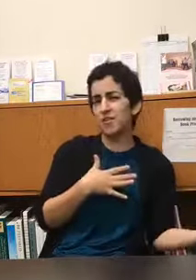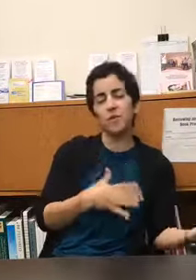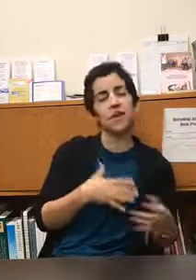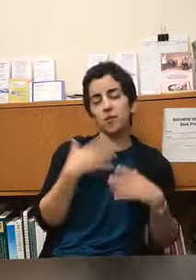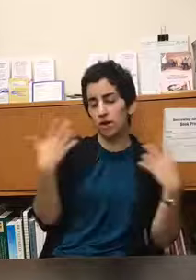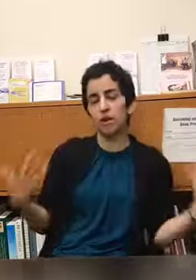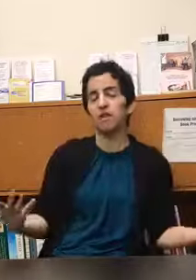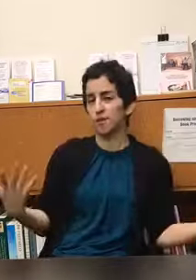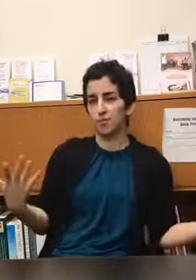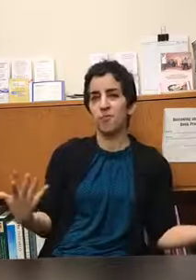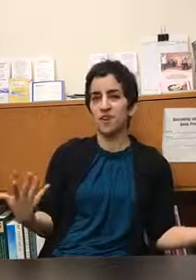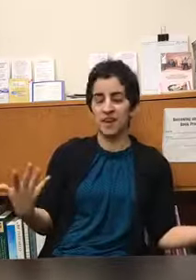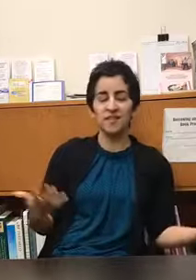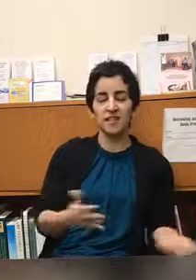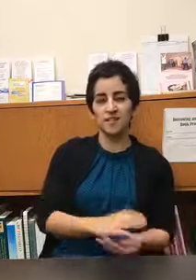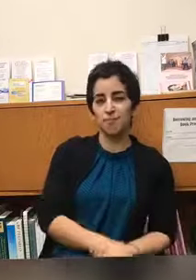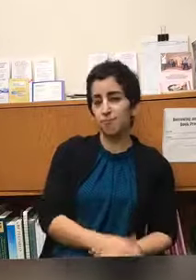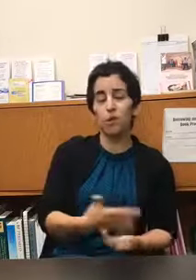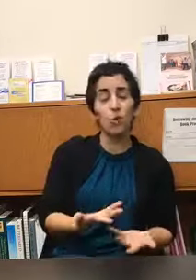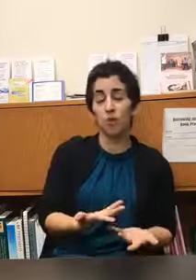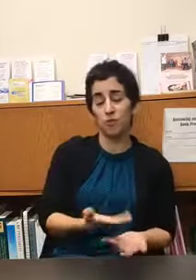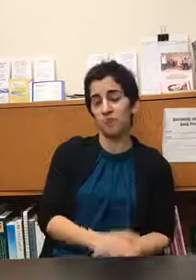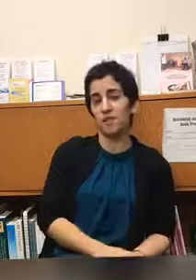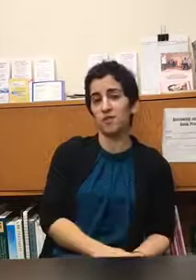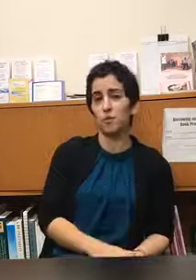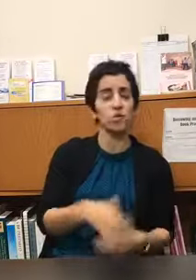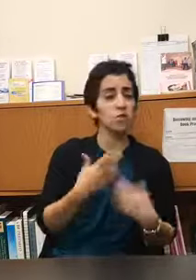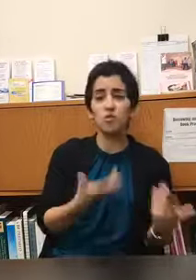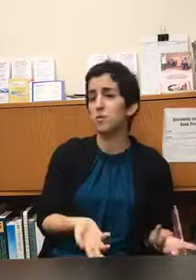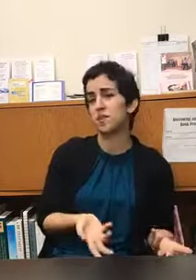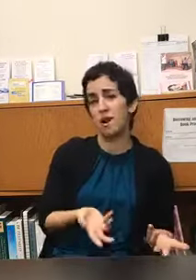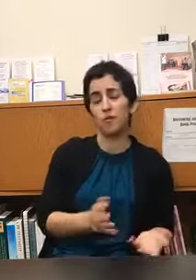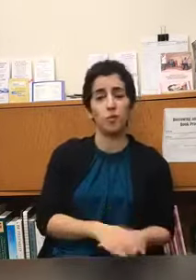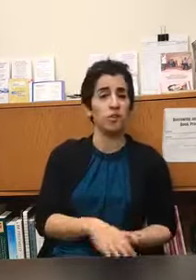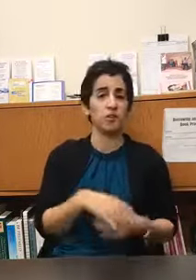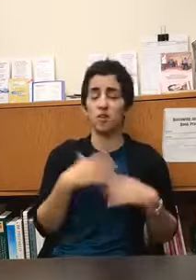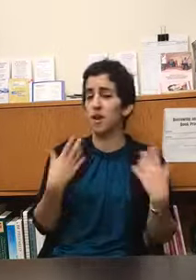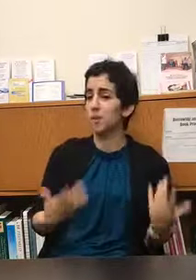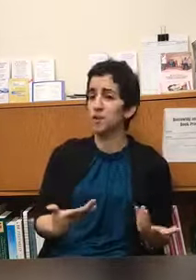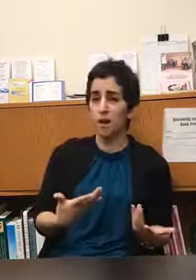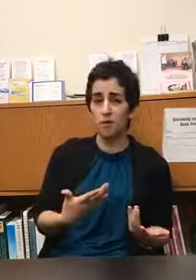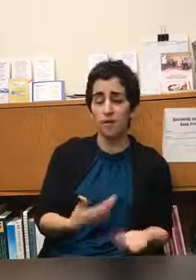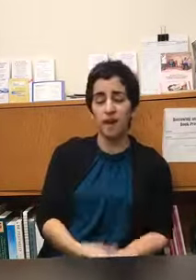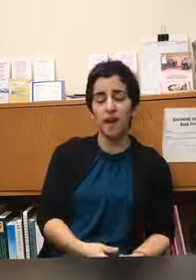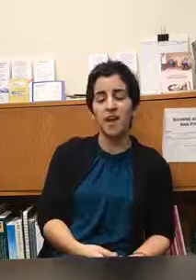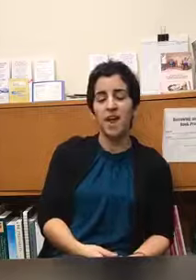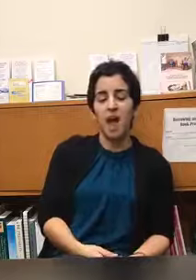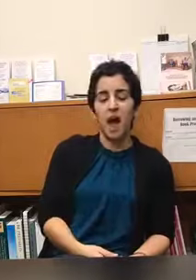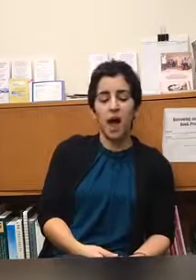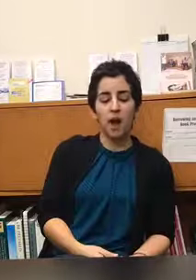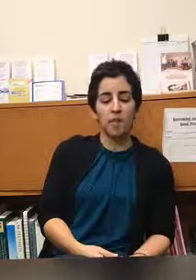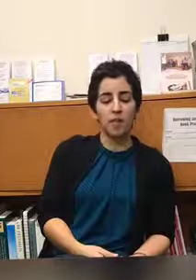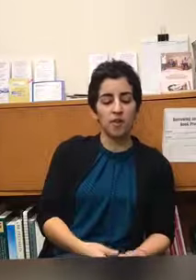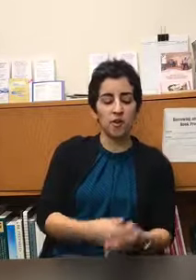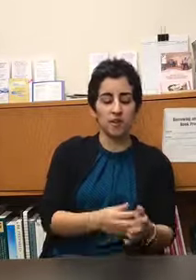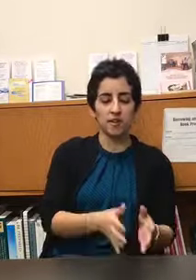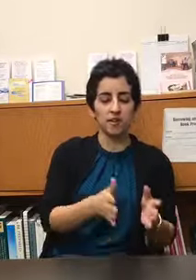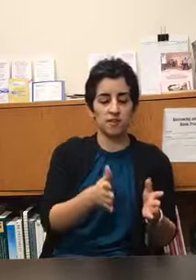I mean the internet is a fantastic tool for this so we'll YouTube stuff we'll look it up on Spotify um there isn't